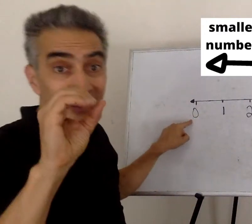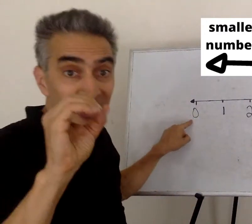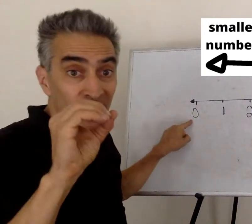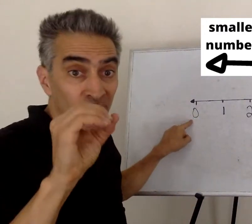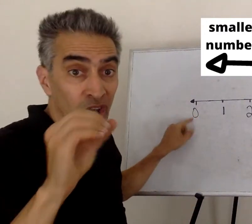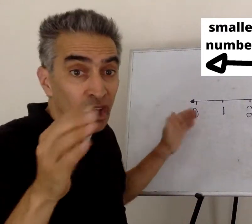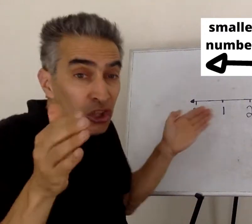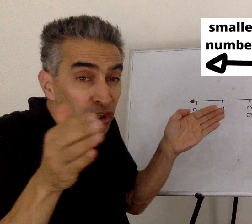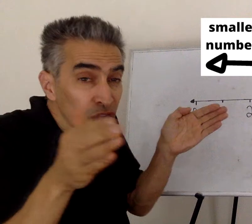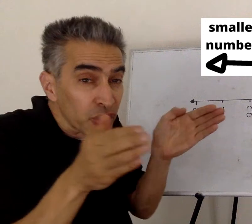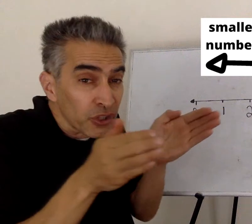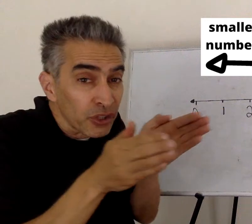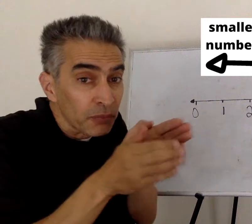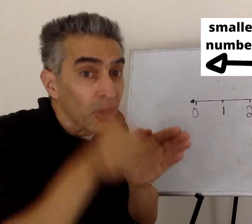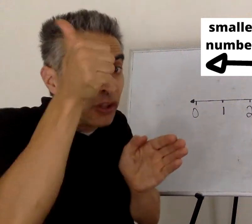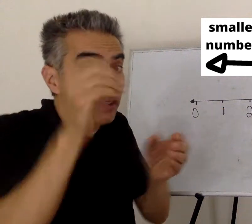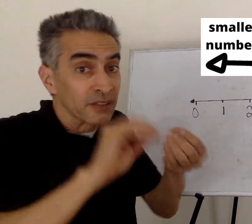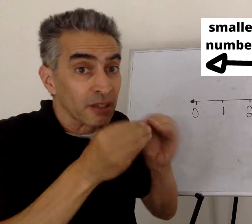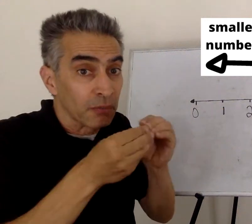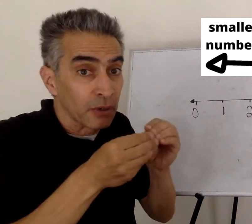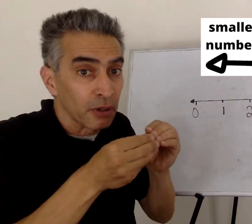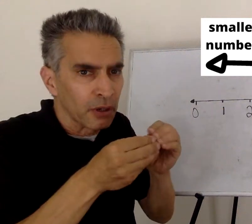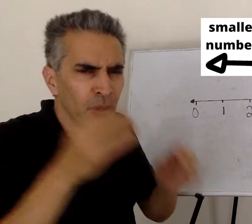zero is the smallest number.